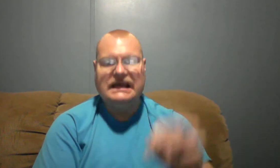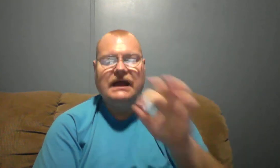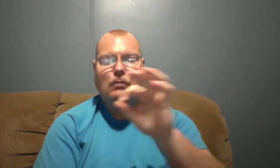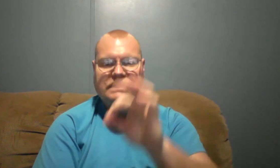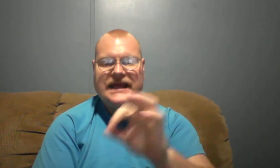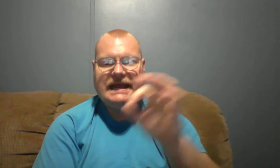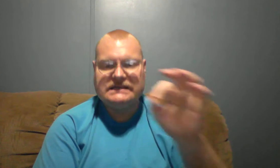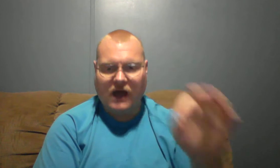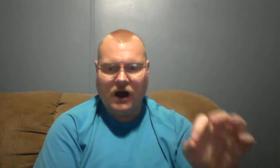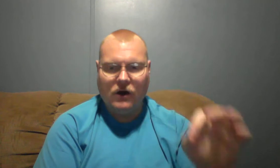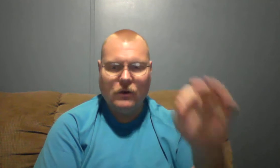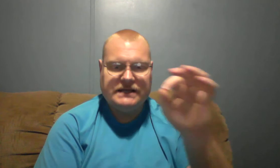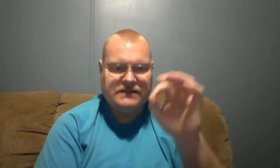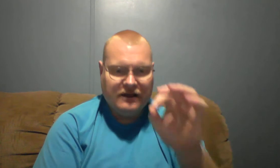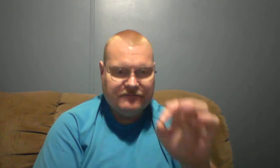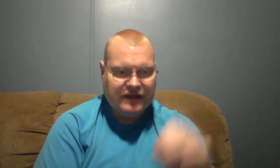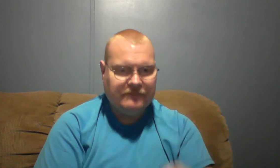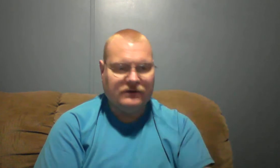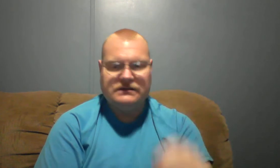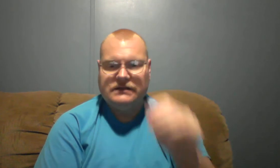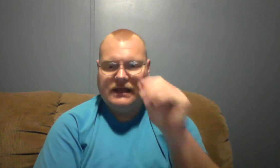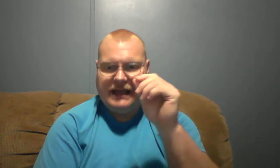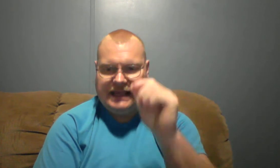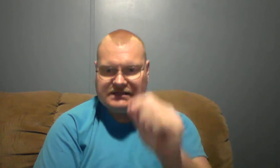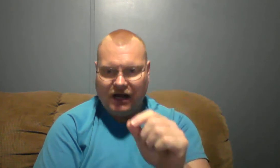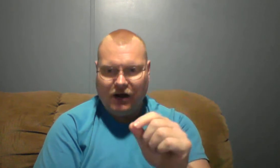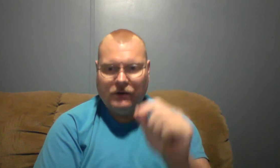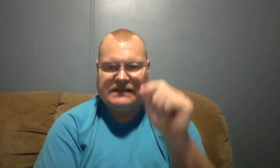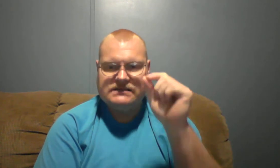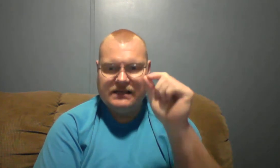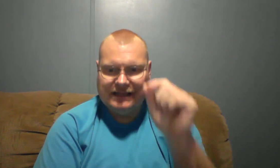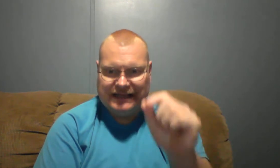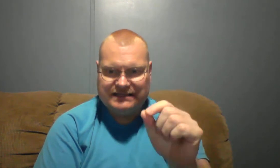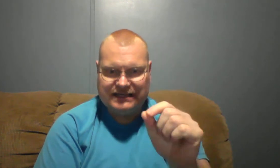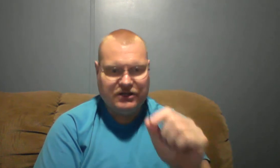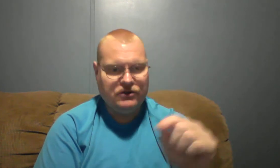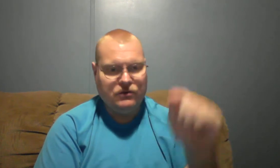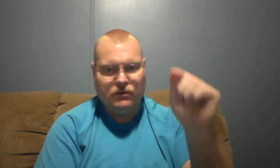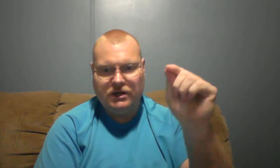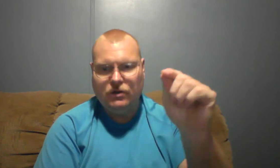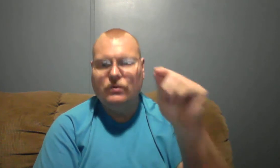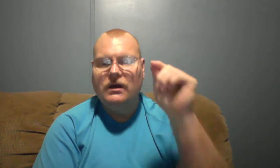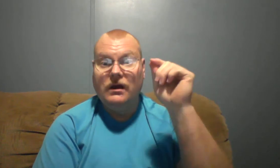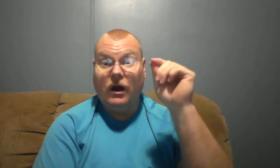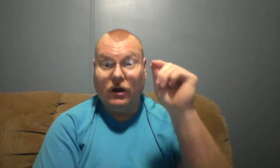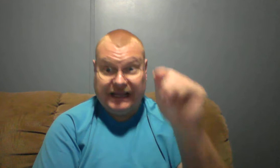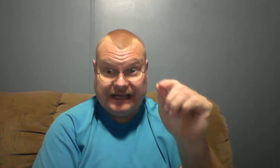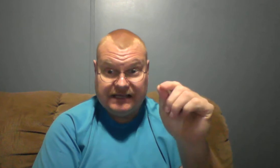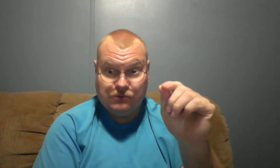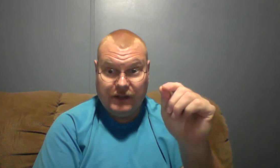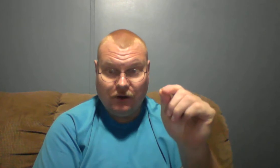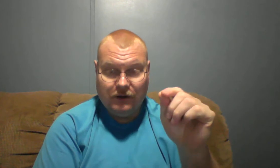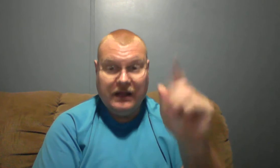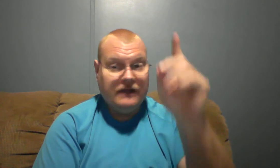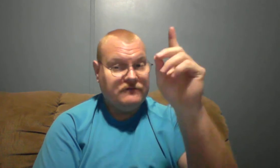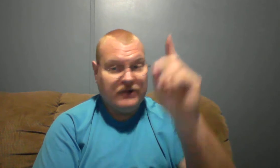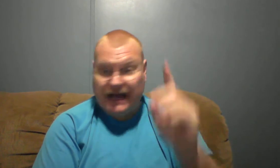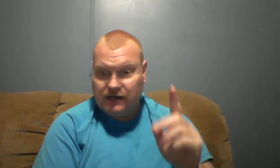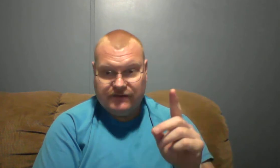Which he is always faithful. He is always listening to you when you are in his will. If you're out of his